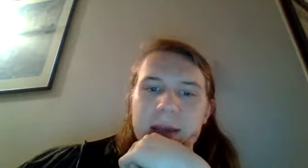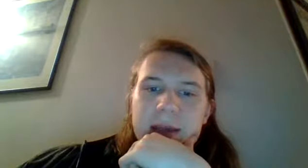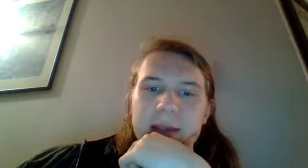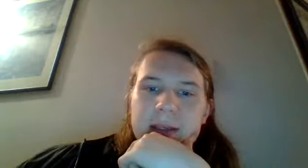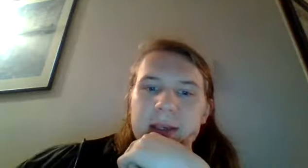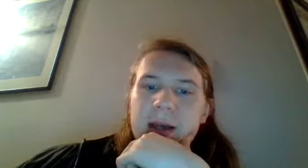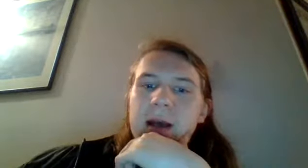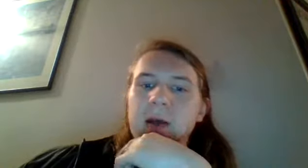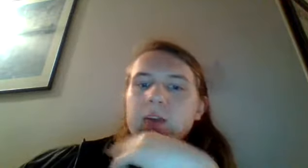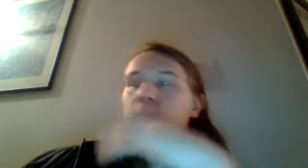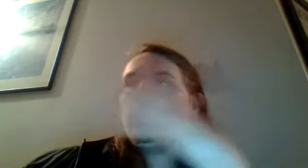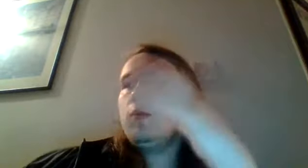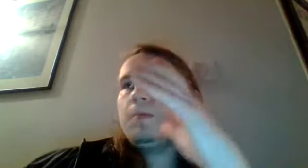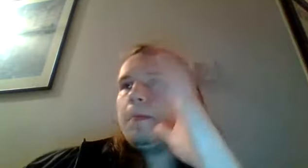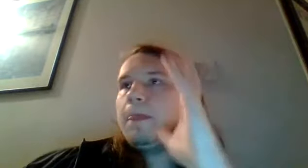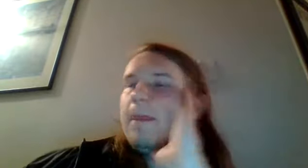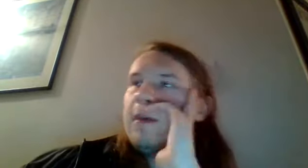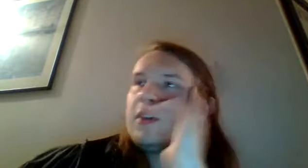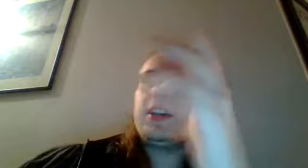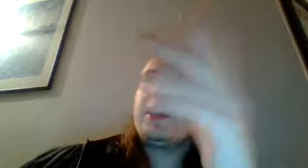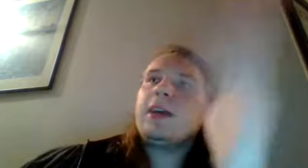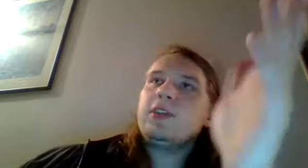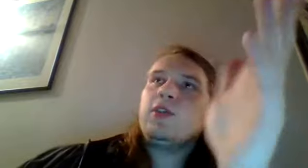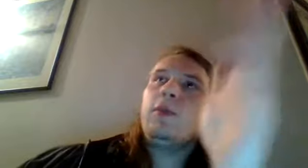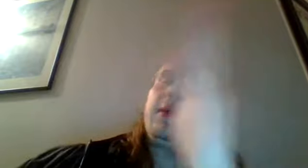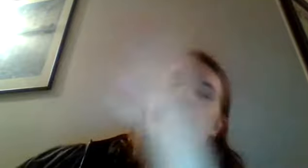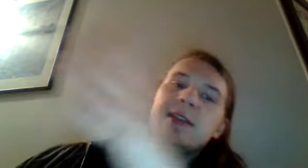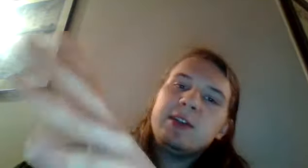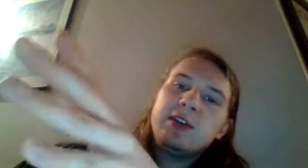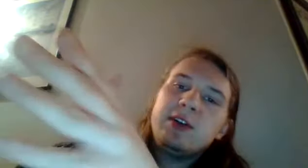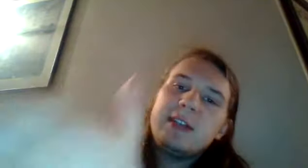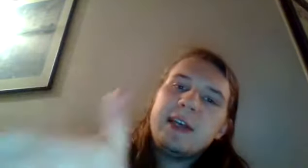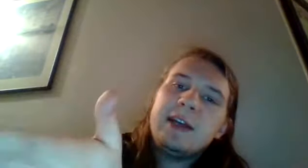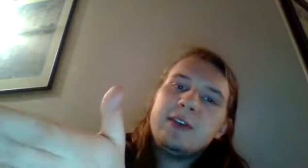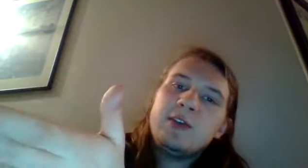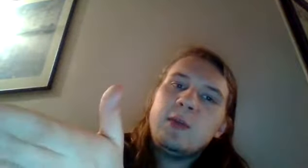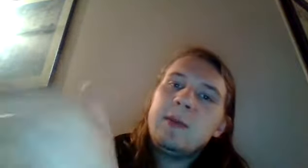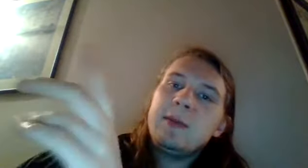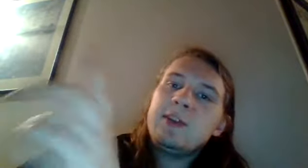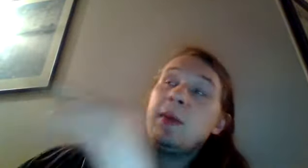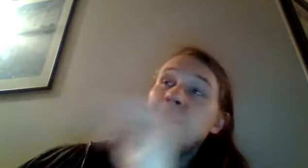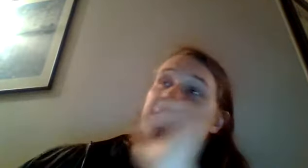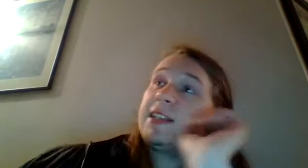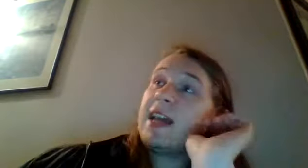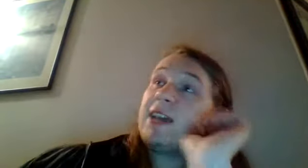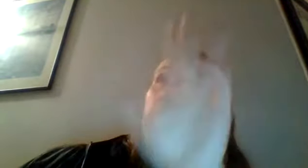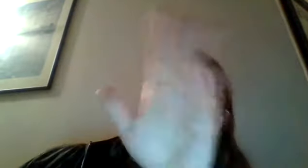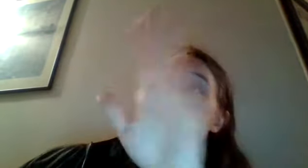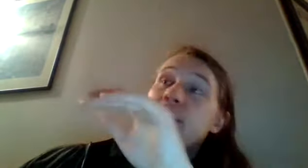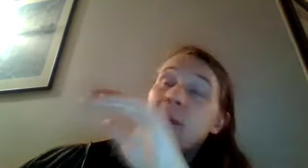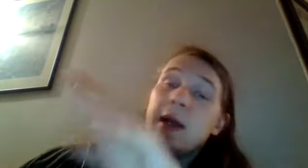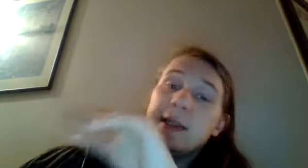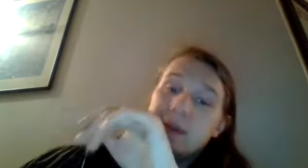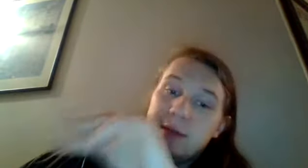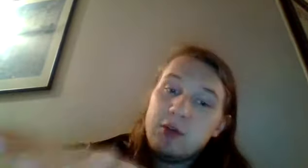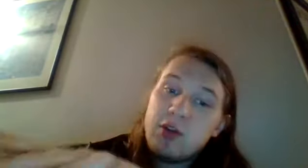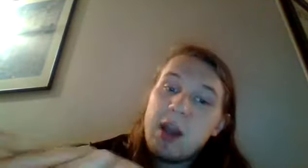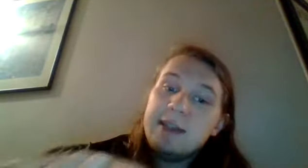uh and she's hanging with the soul piper right this little girl is hanging out with the soul piper but soul piper's got his eyes wide bugging you know trying to